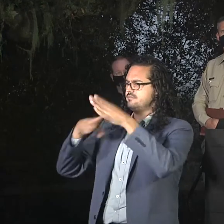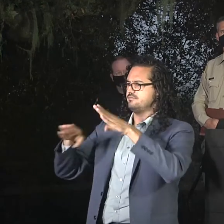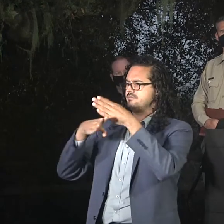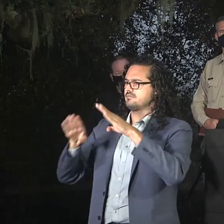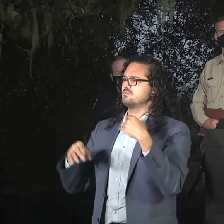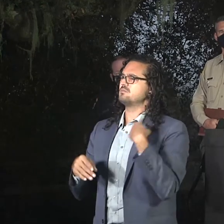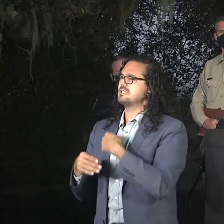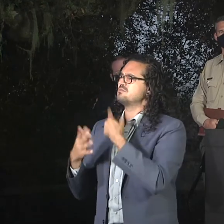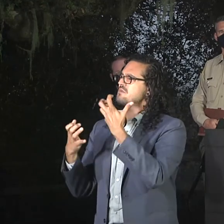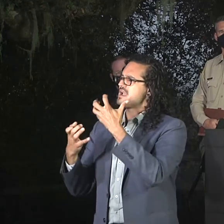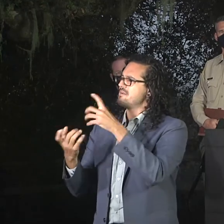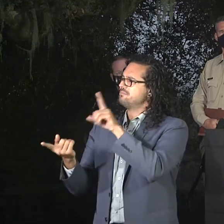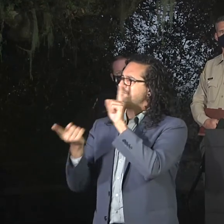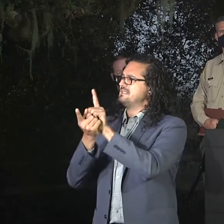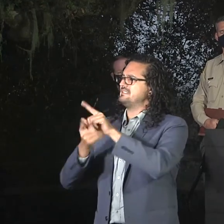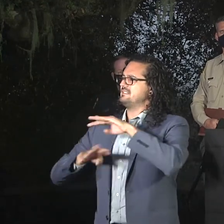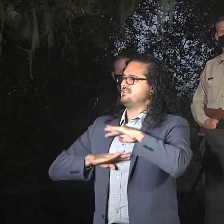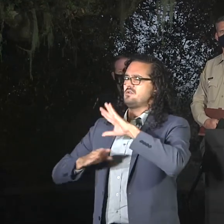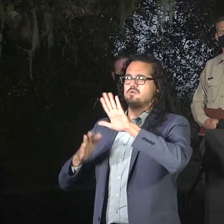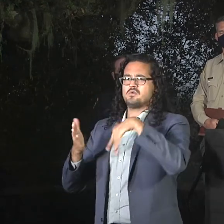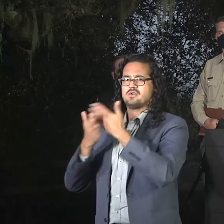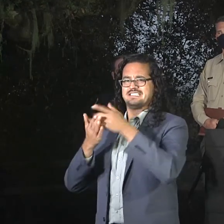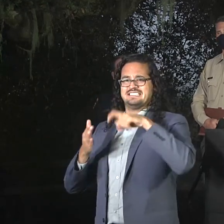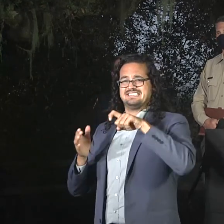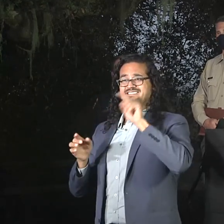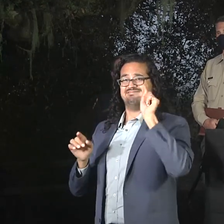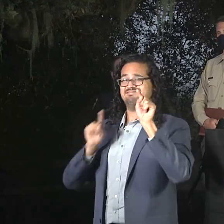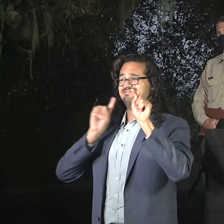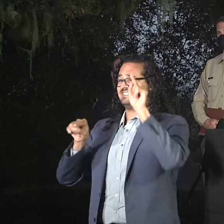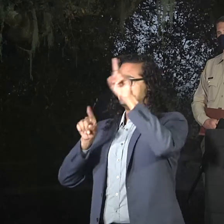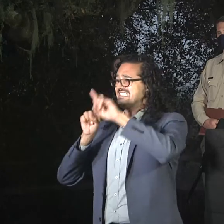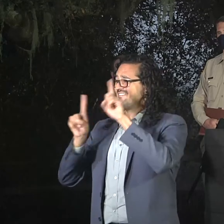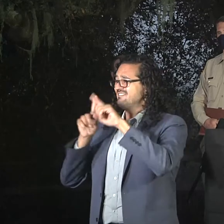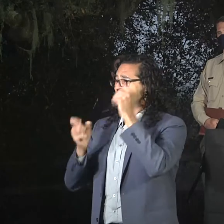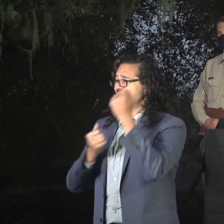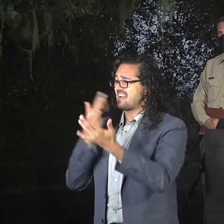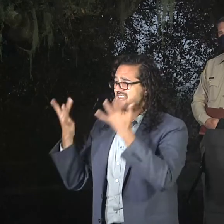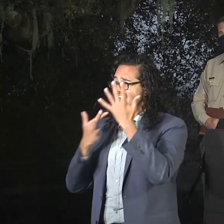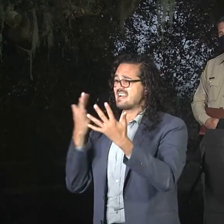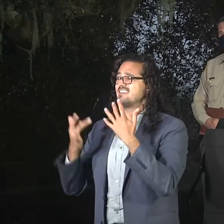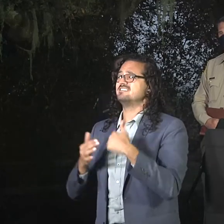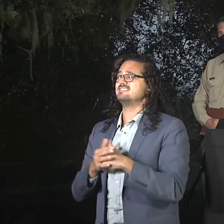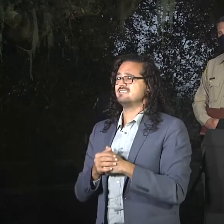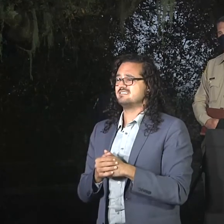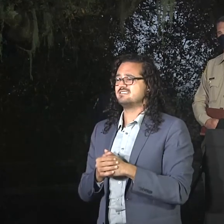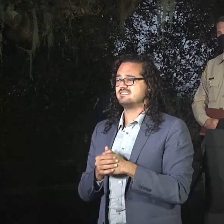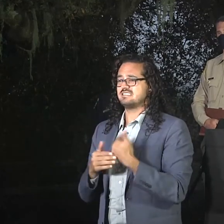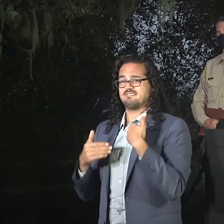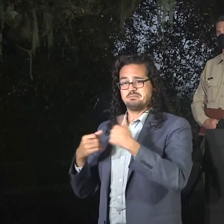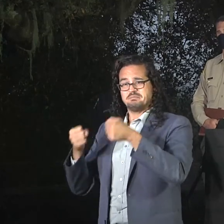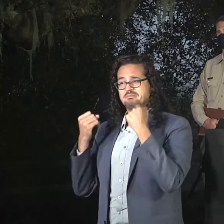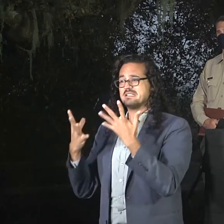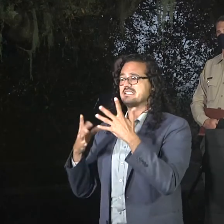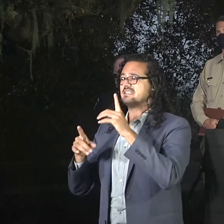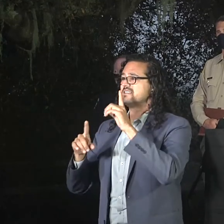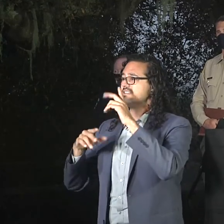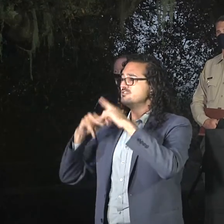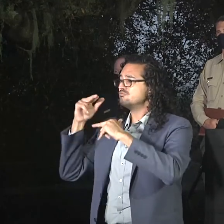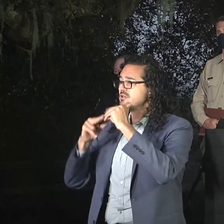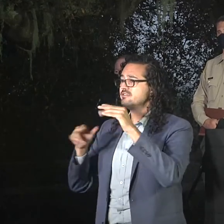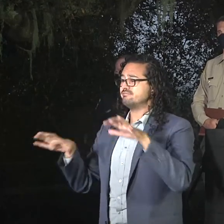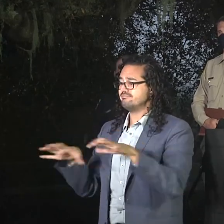Obviously, there's a lot of hand line construction and technical construction that needs to go on the Highway 9 corridor. So,